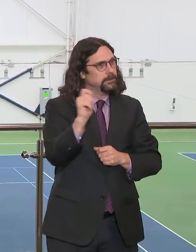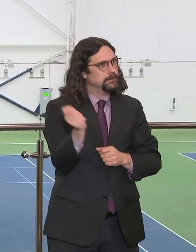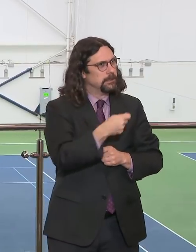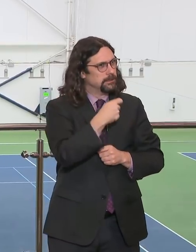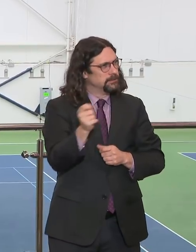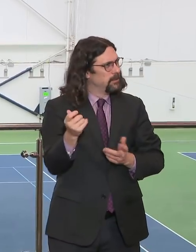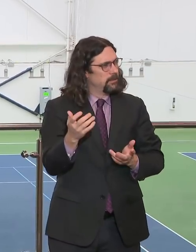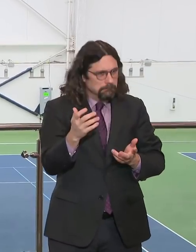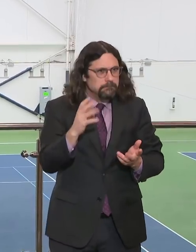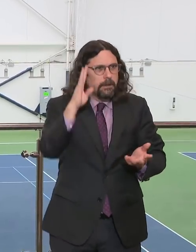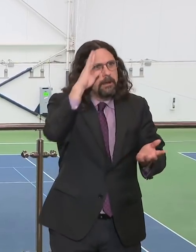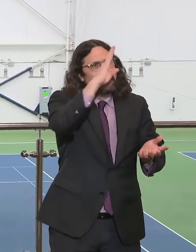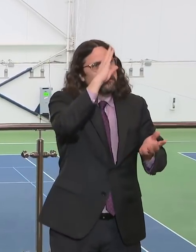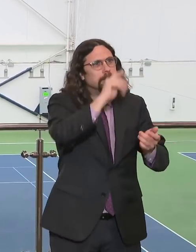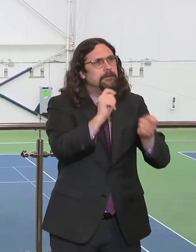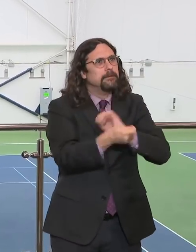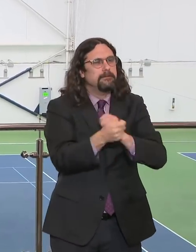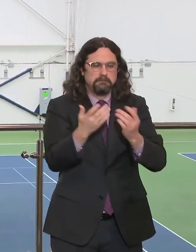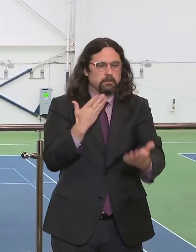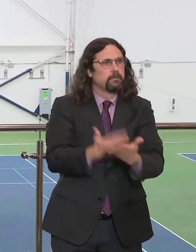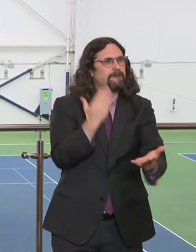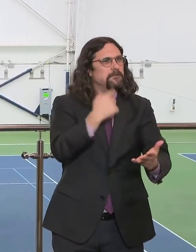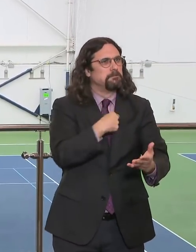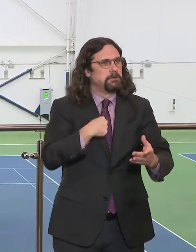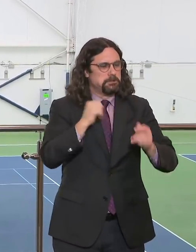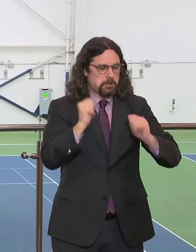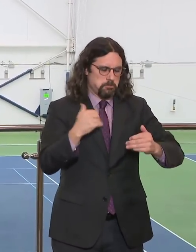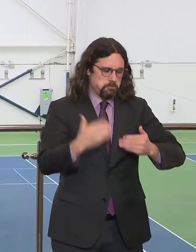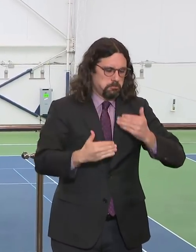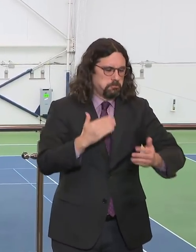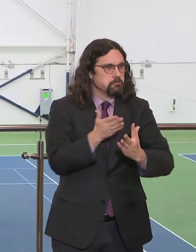We have to, as New Yorkers,